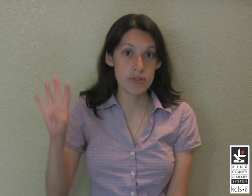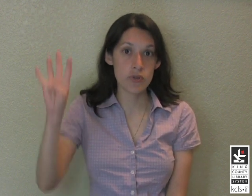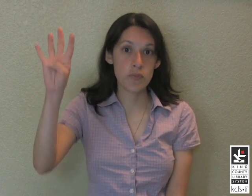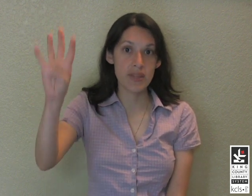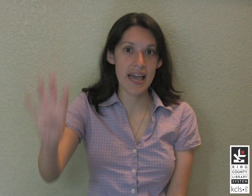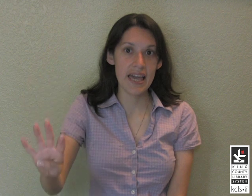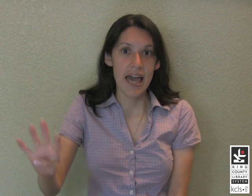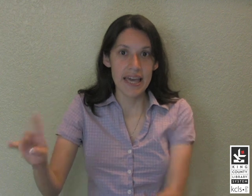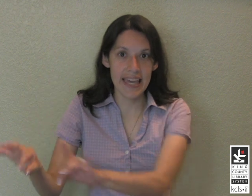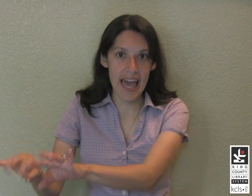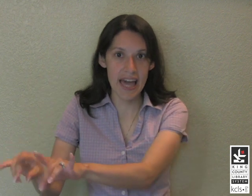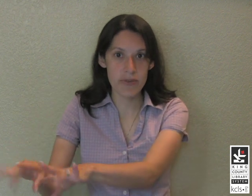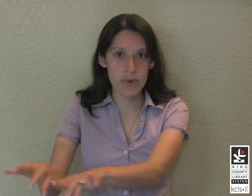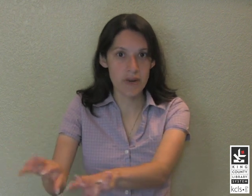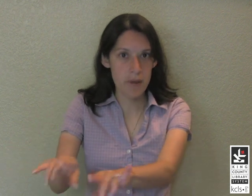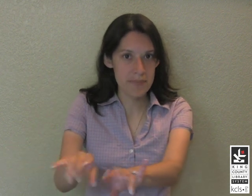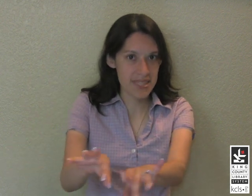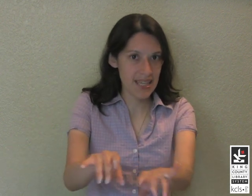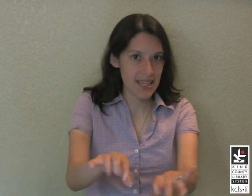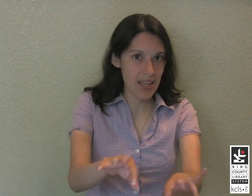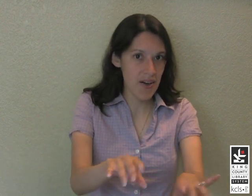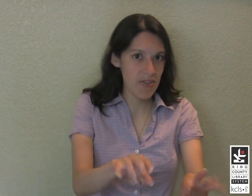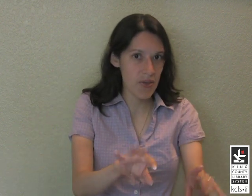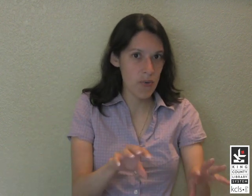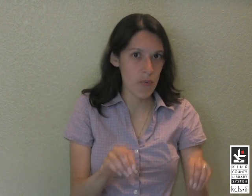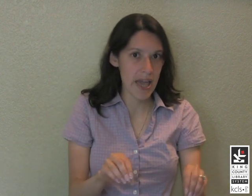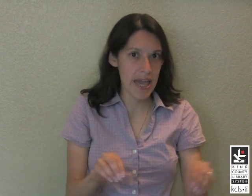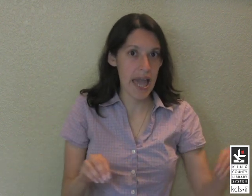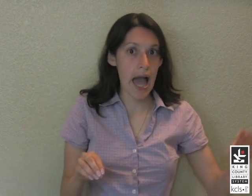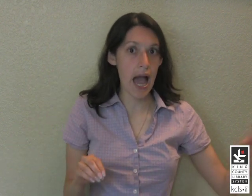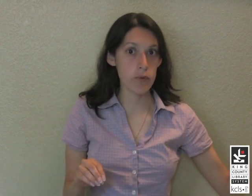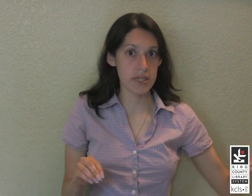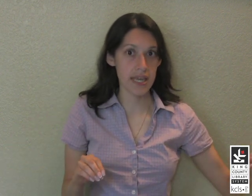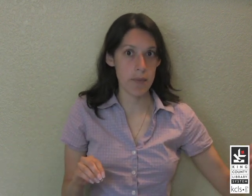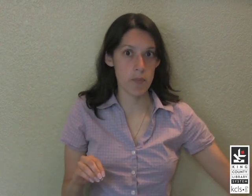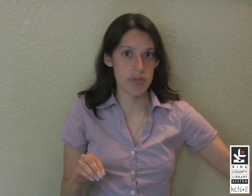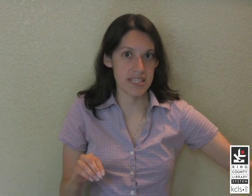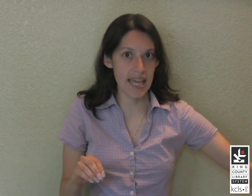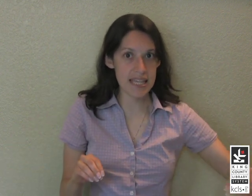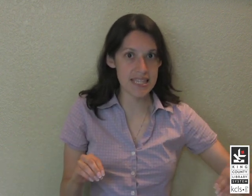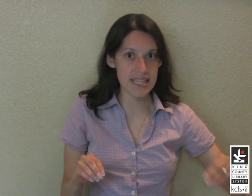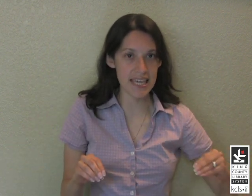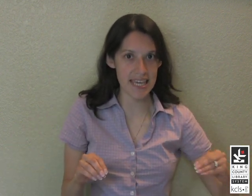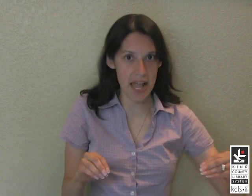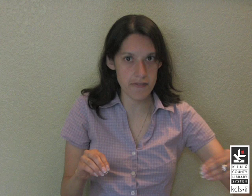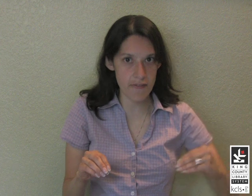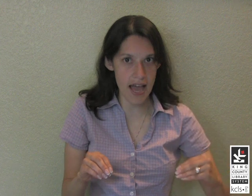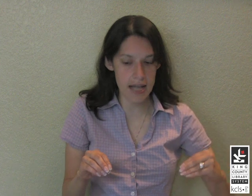to play, gathering crumbs along the way. Out came a frosty cat, sleek and fat.